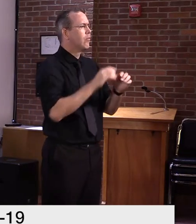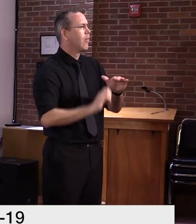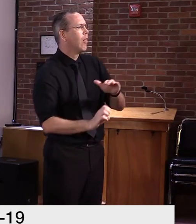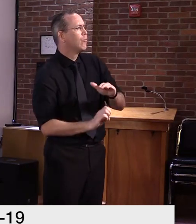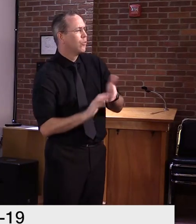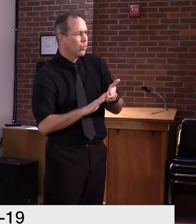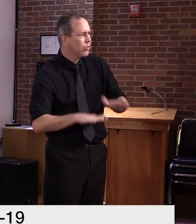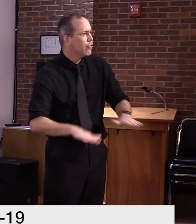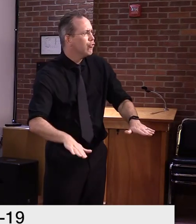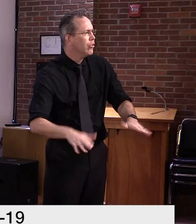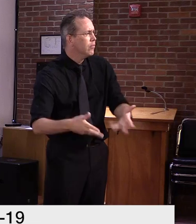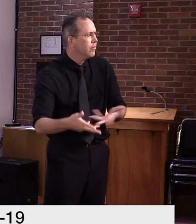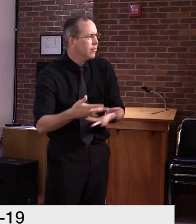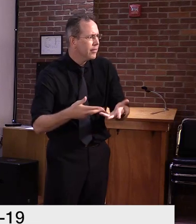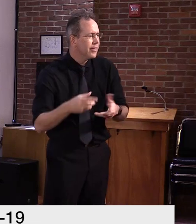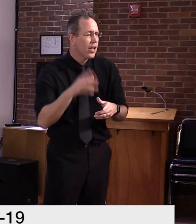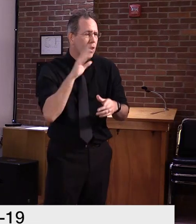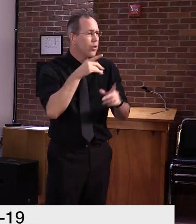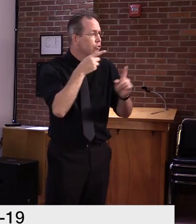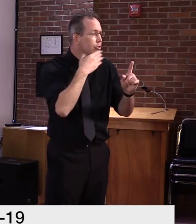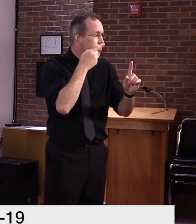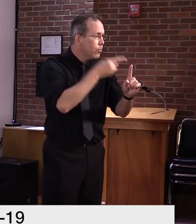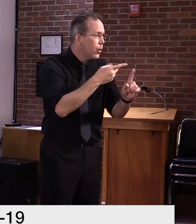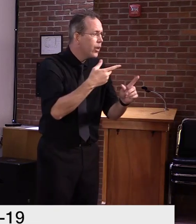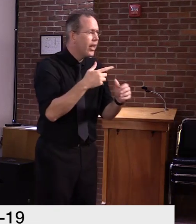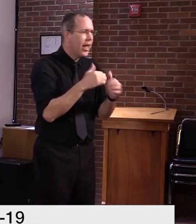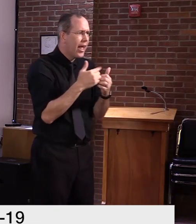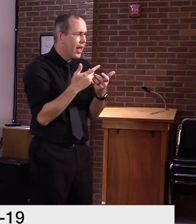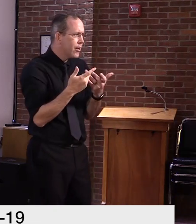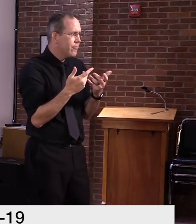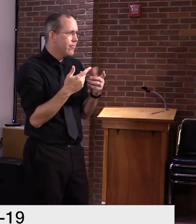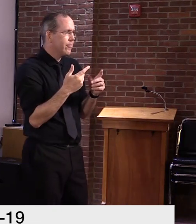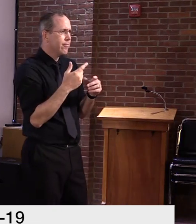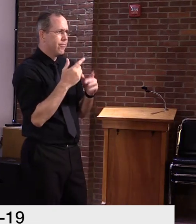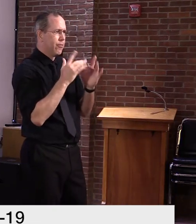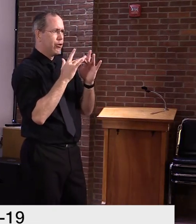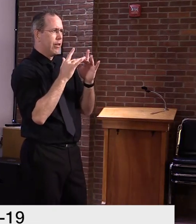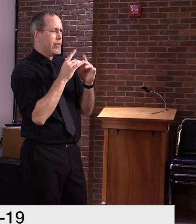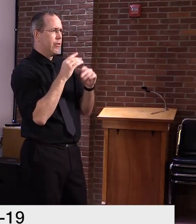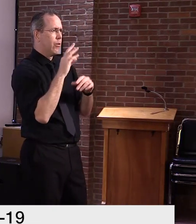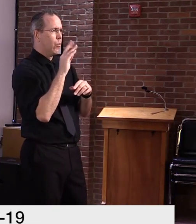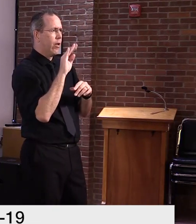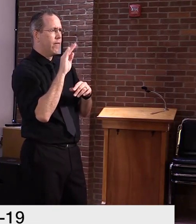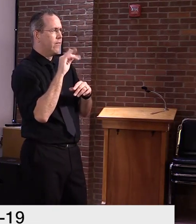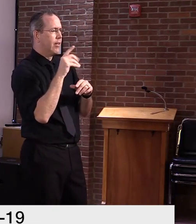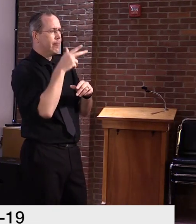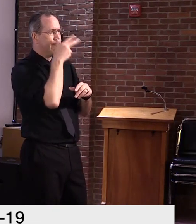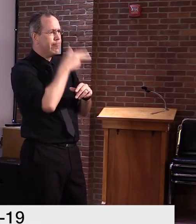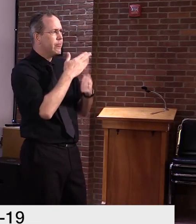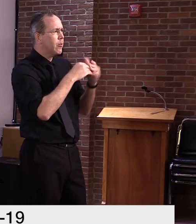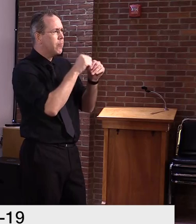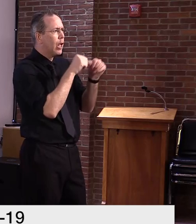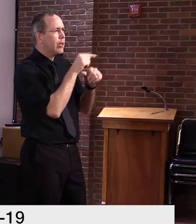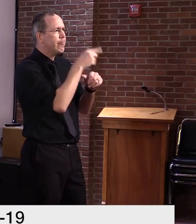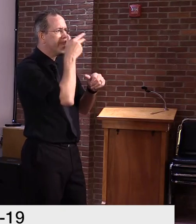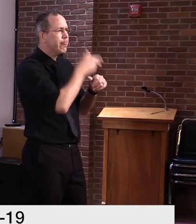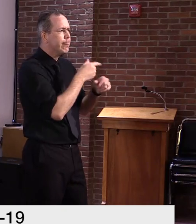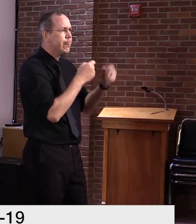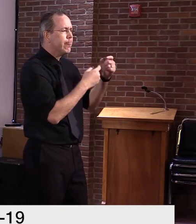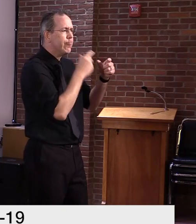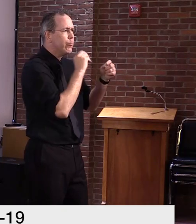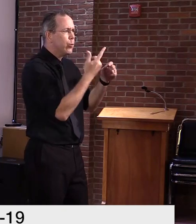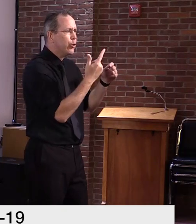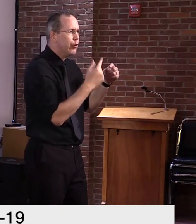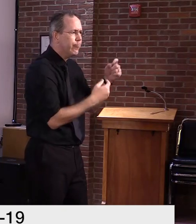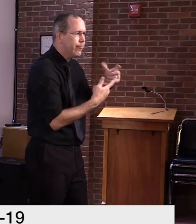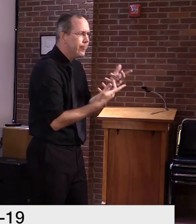of the connectivity, that's an important consideration. I think we have two, uh, two issues around deploying hybrid learning, remote learning. One is the connectivity, and the other is